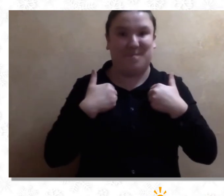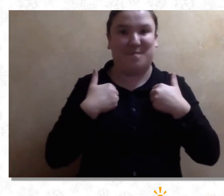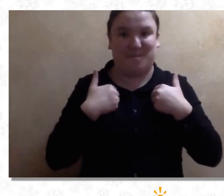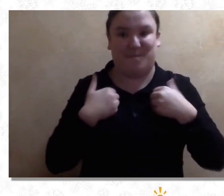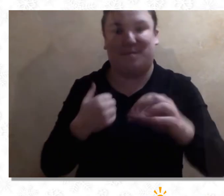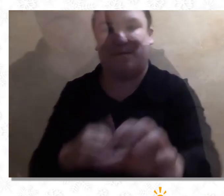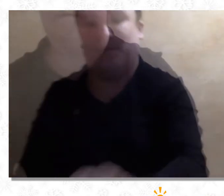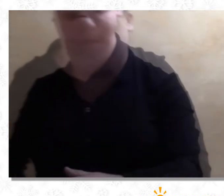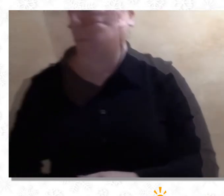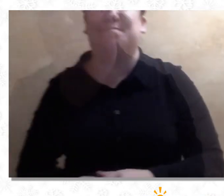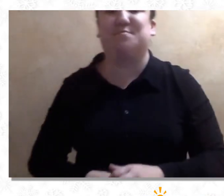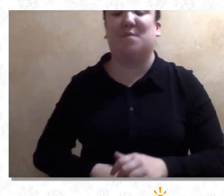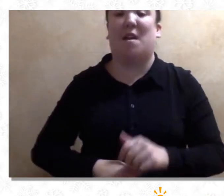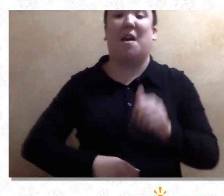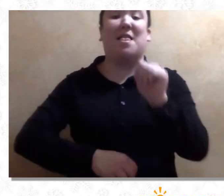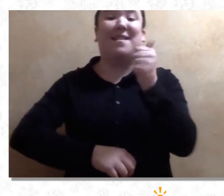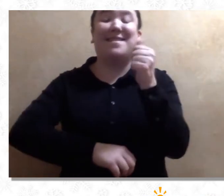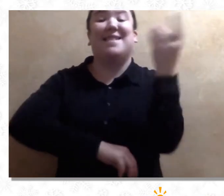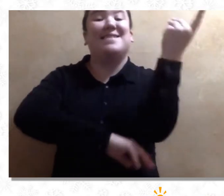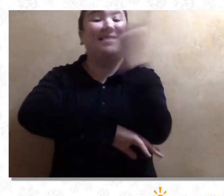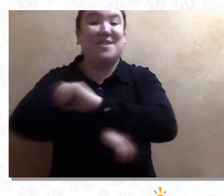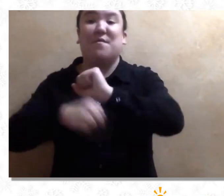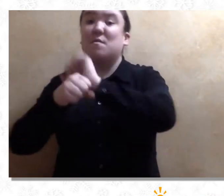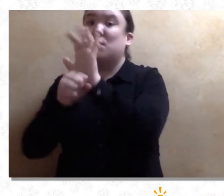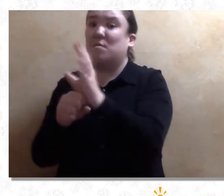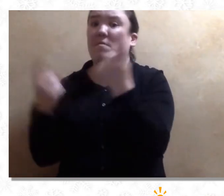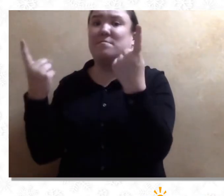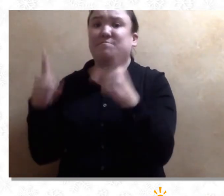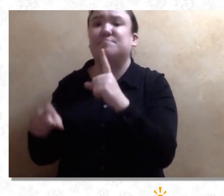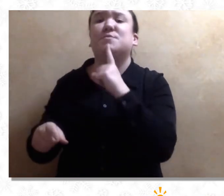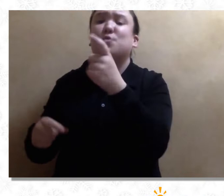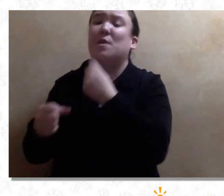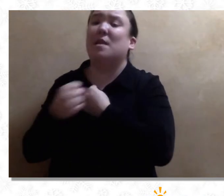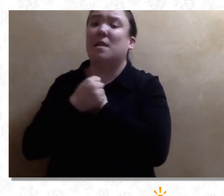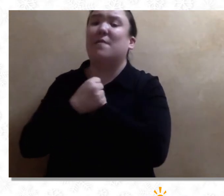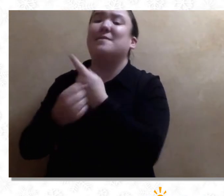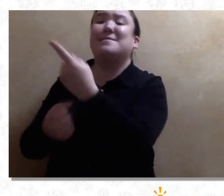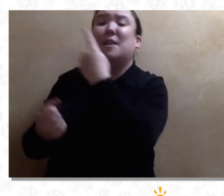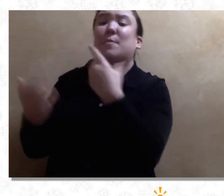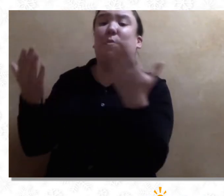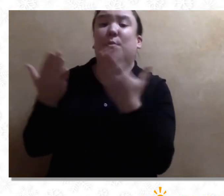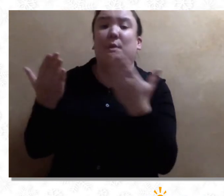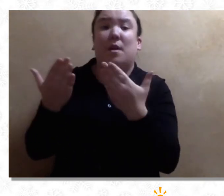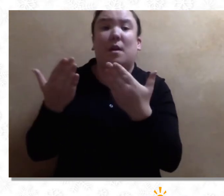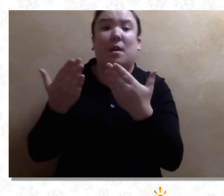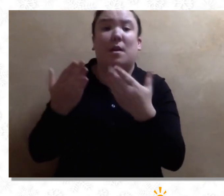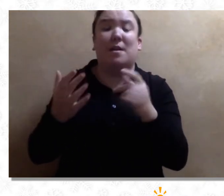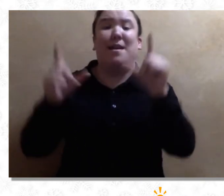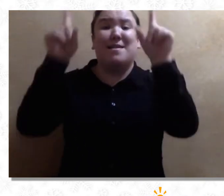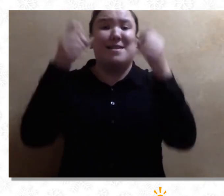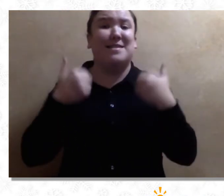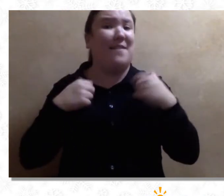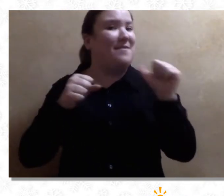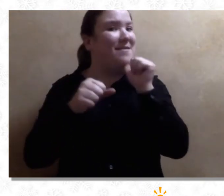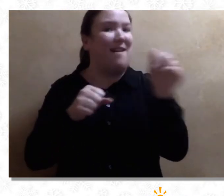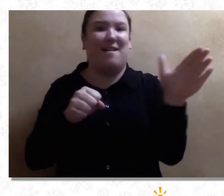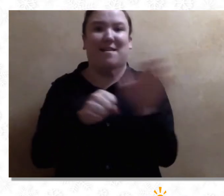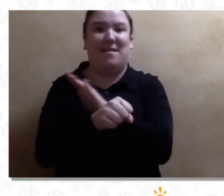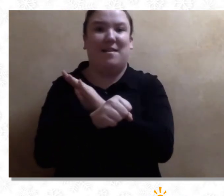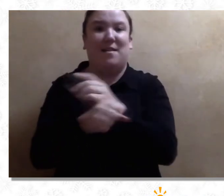TV. On the eleventh day of COVID, my true love said to me, Tests hard to come